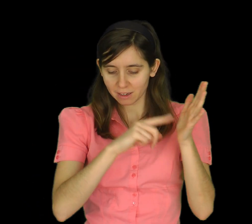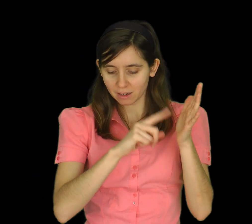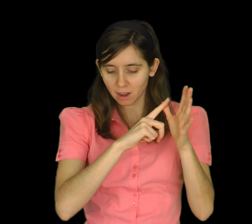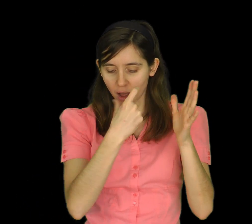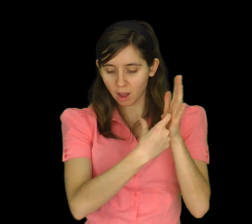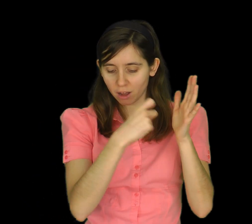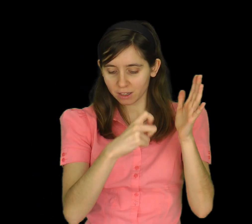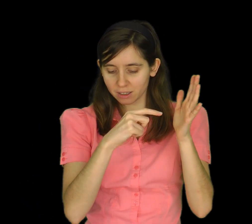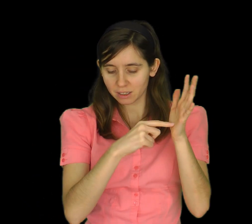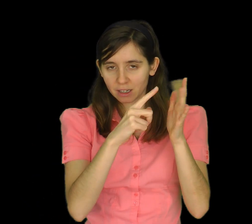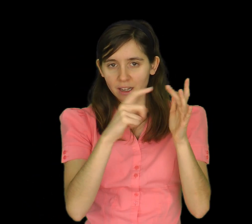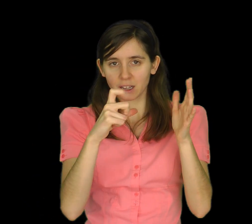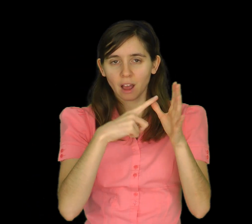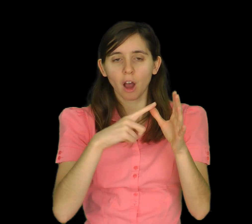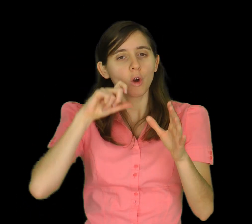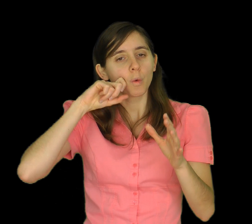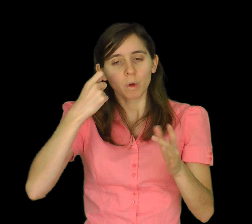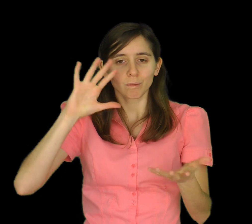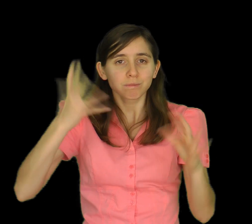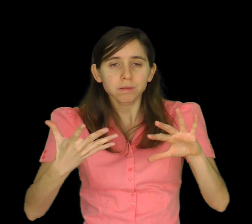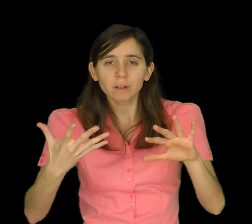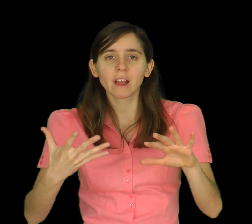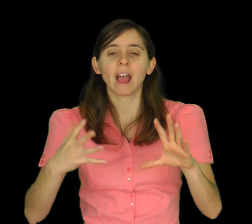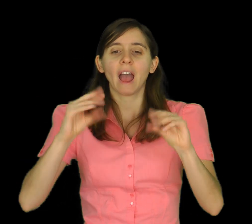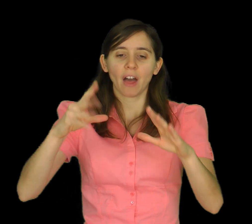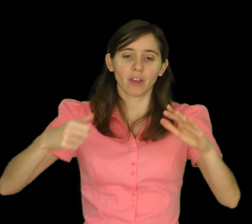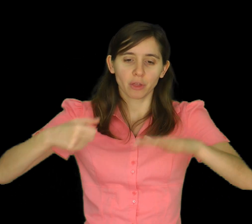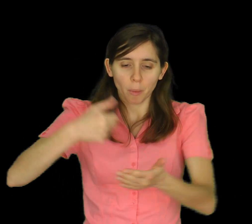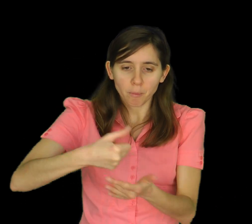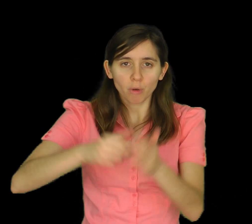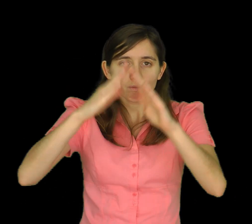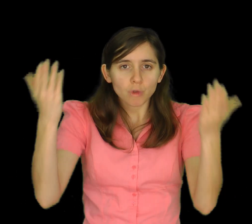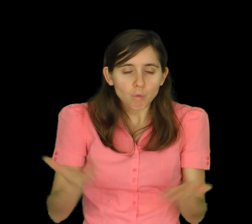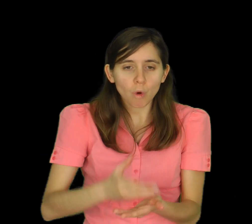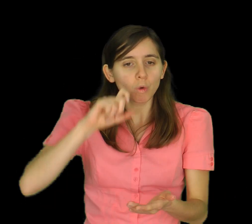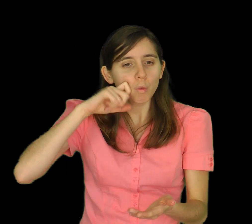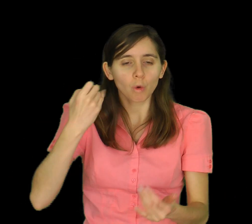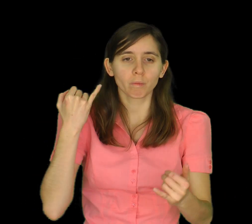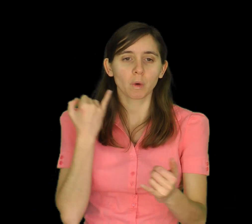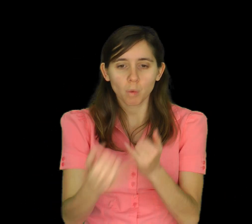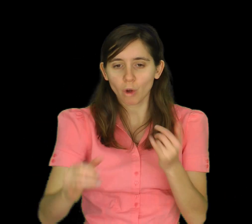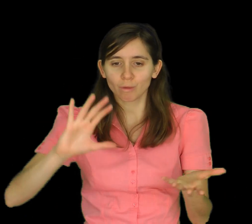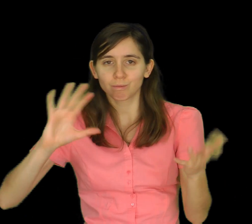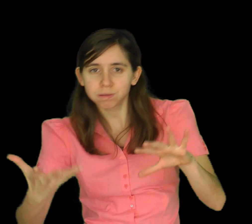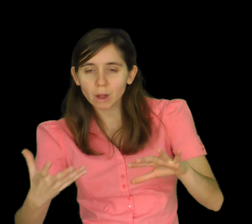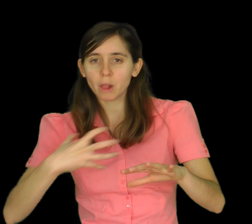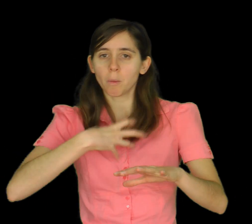result, it could possibly cause a whole lot more chaos on the bottom of the world, with maybe more such collapses, which in turn